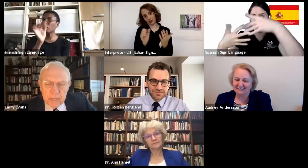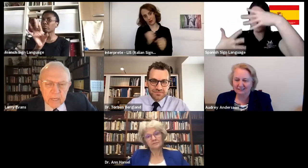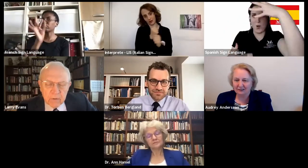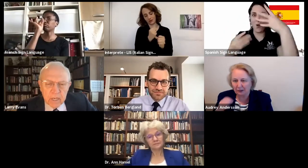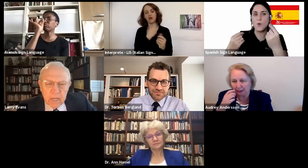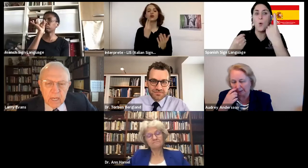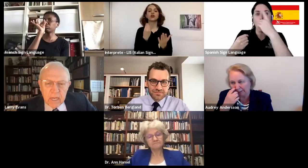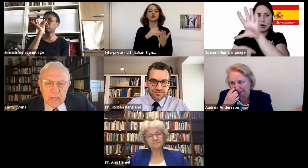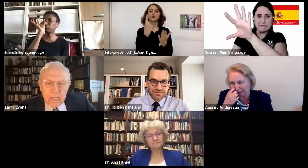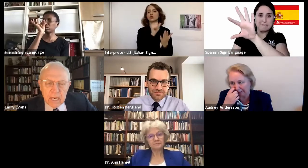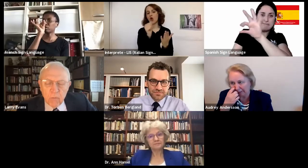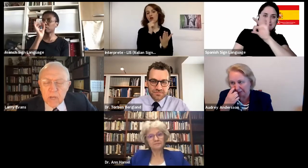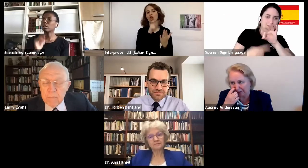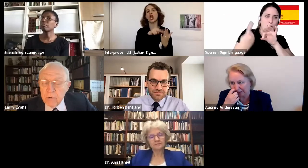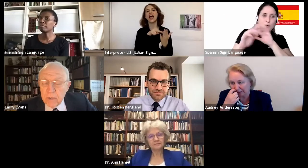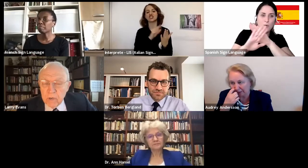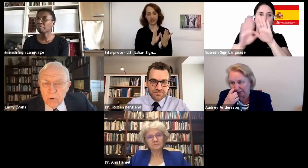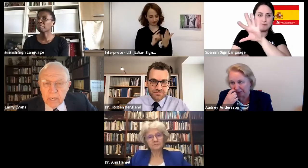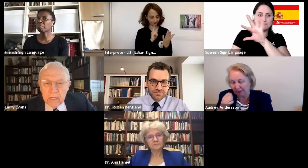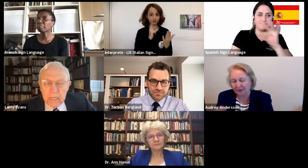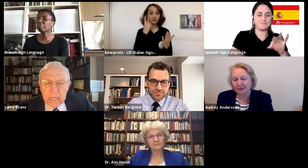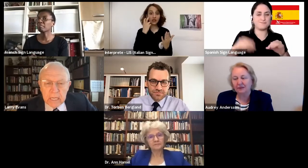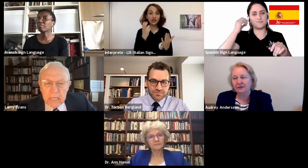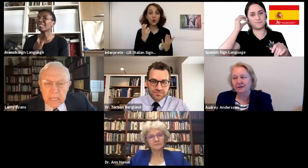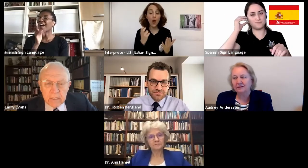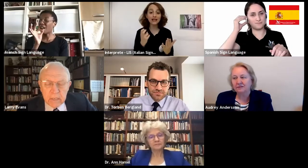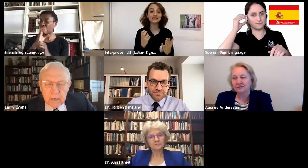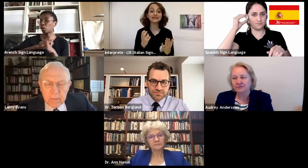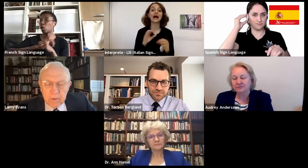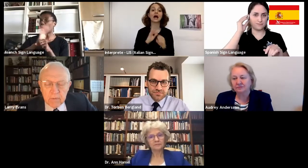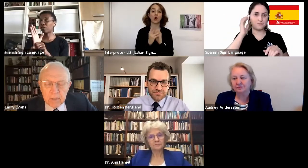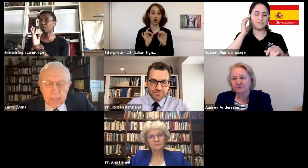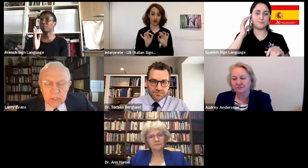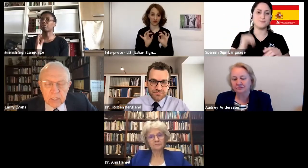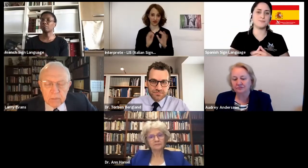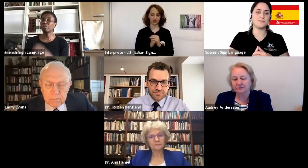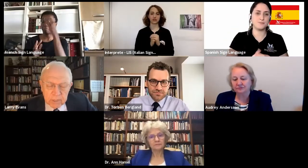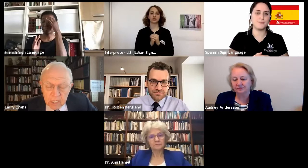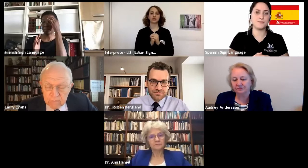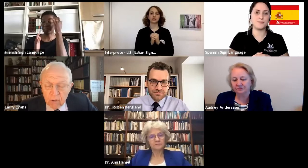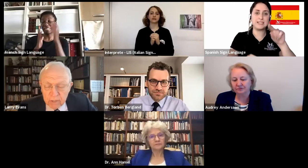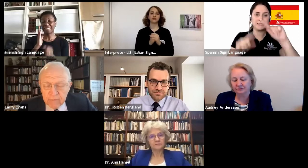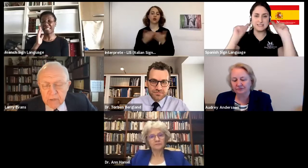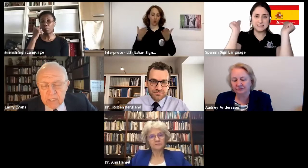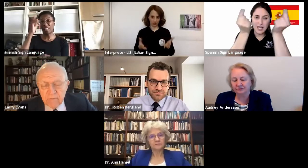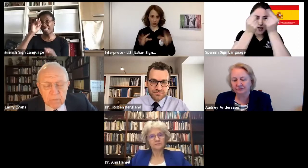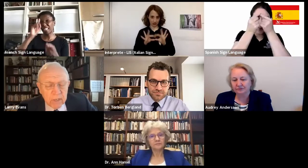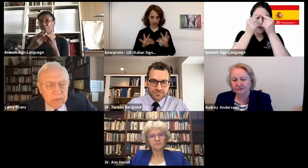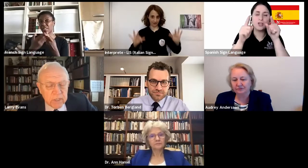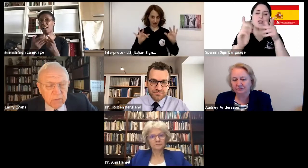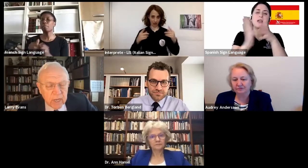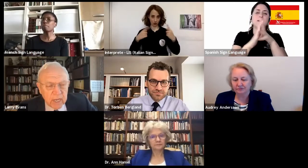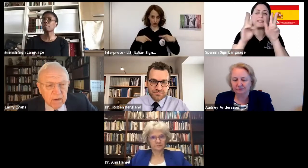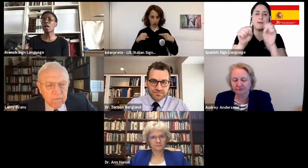came about. I woke up early one morning and because of all the different seven